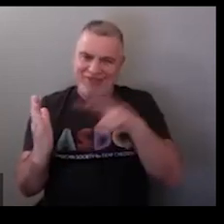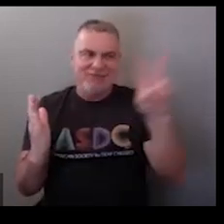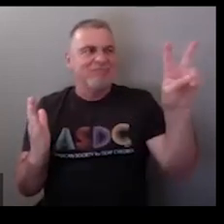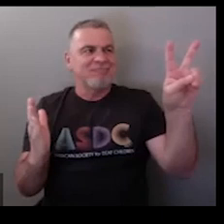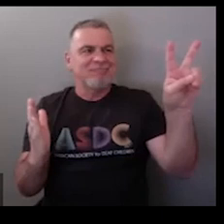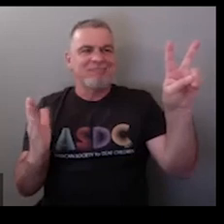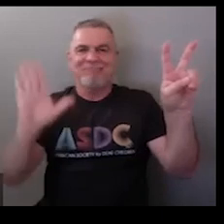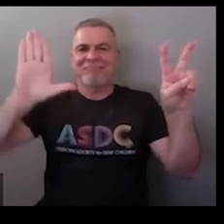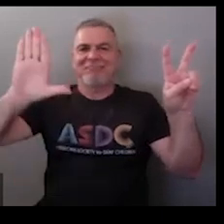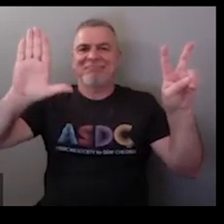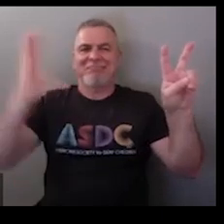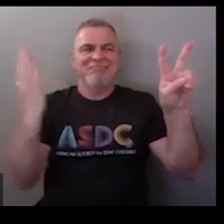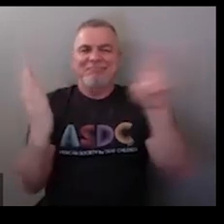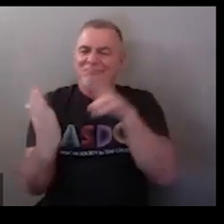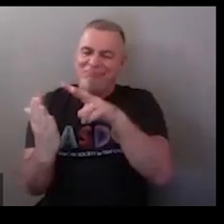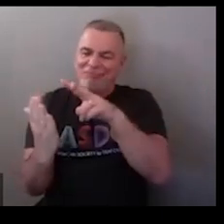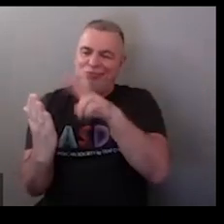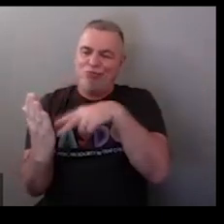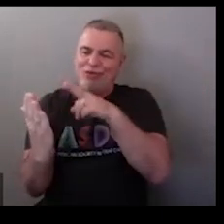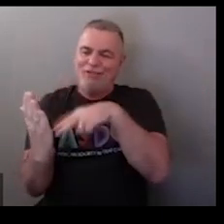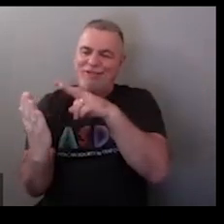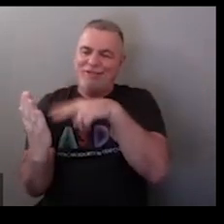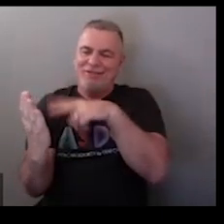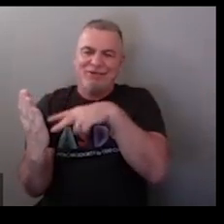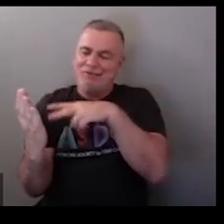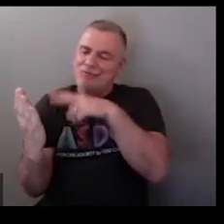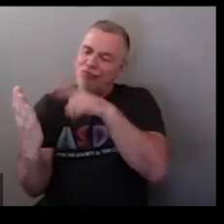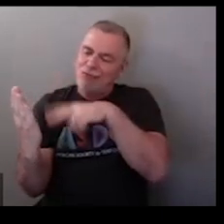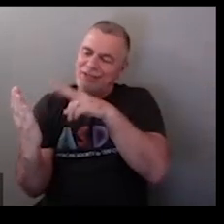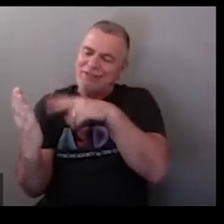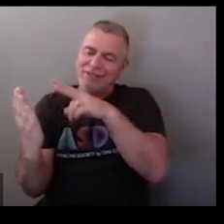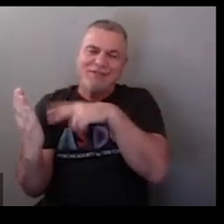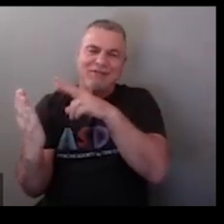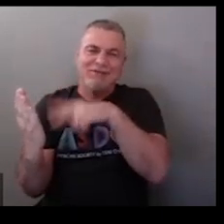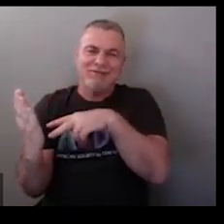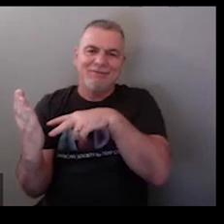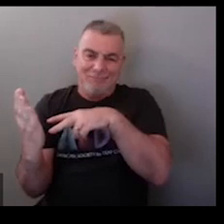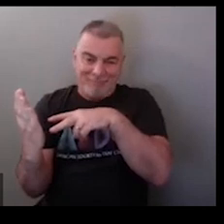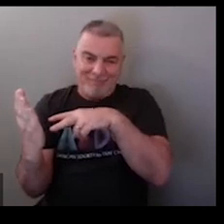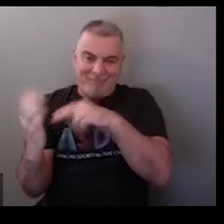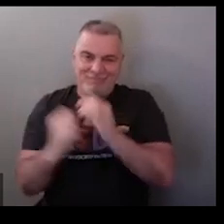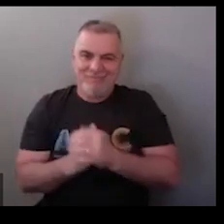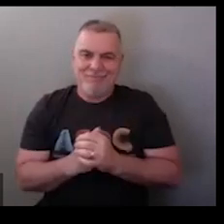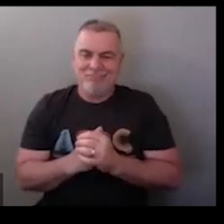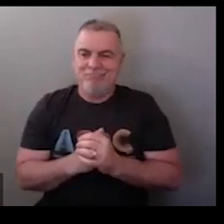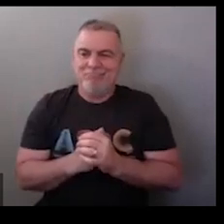so you've got your v hand shape and your open palm and you're reading okay